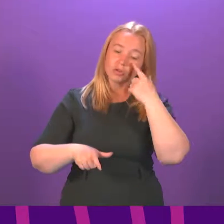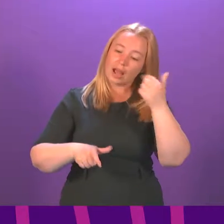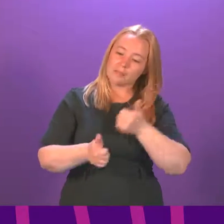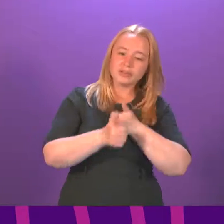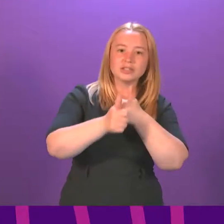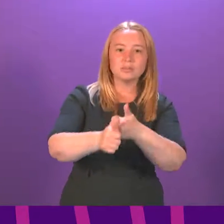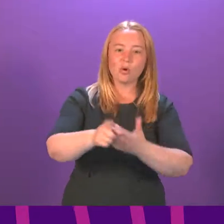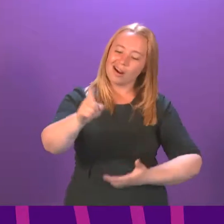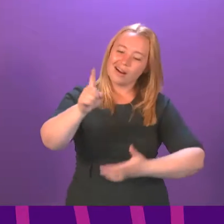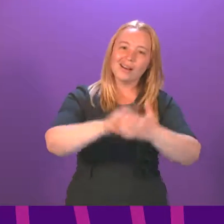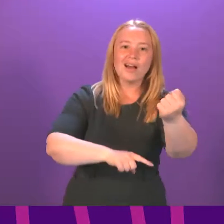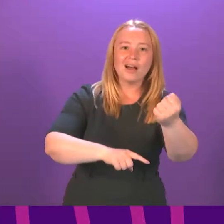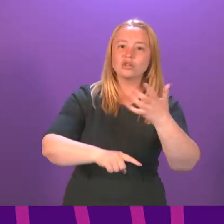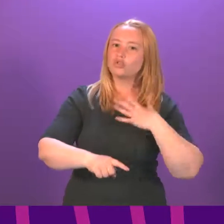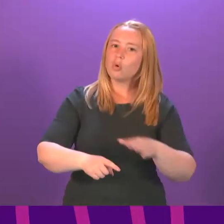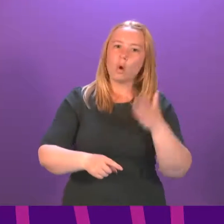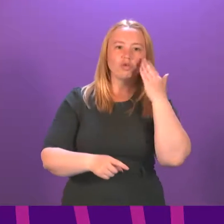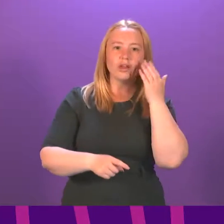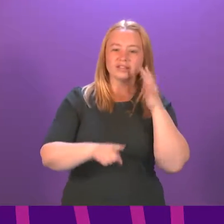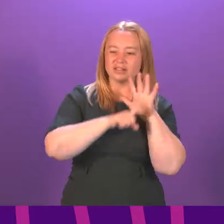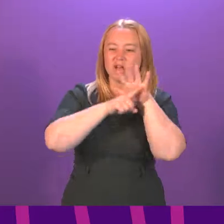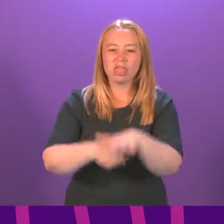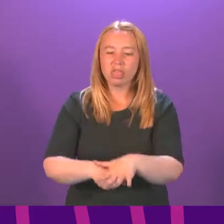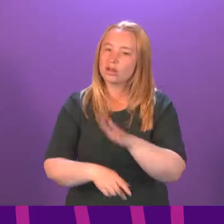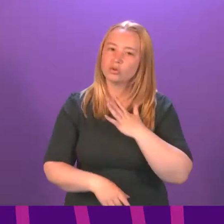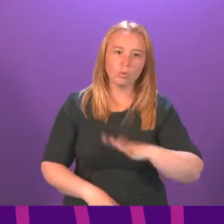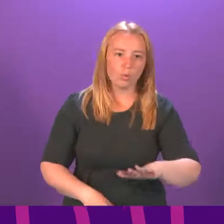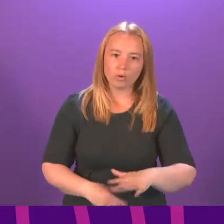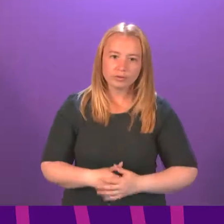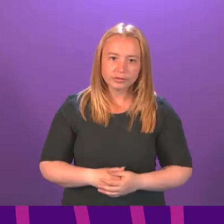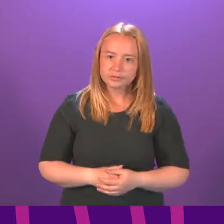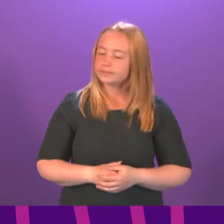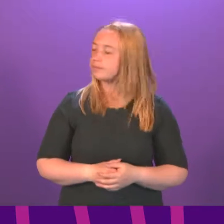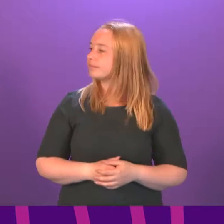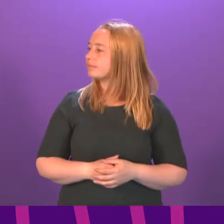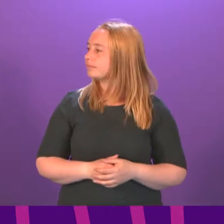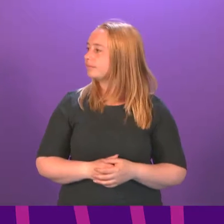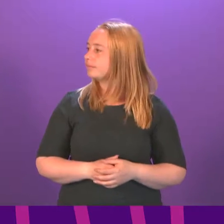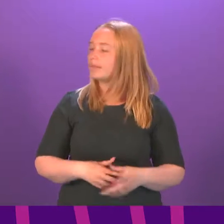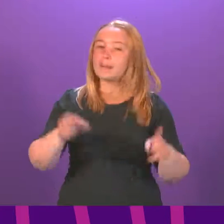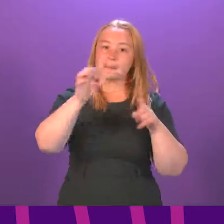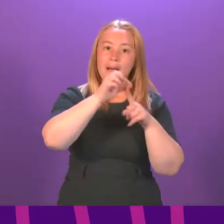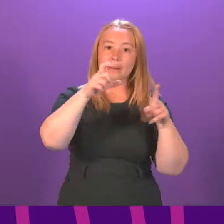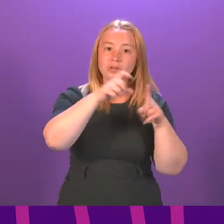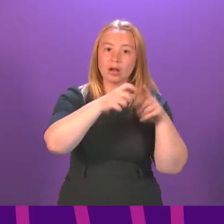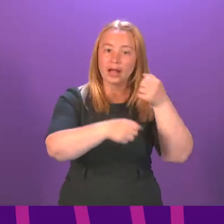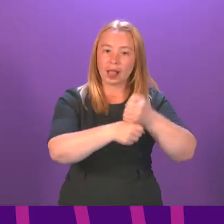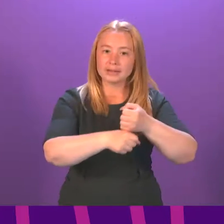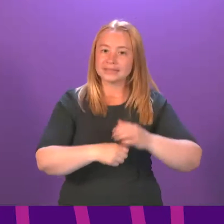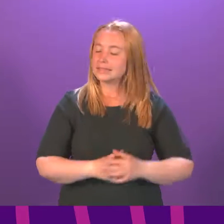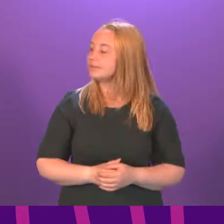any racist activity towards them or anyone else within their classroom settings. I call Pam Duncan-Glancy.